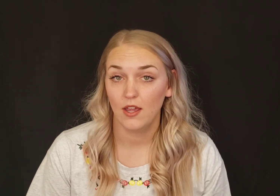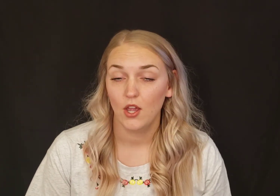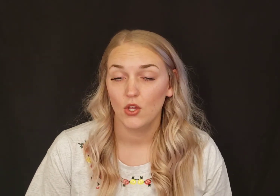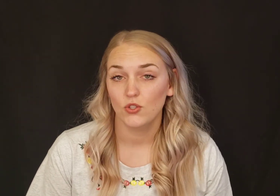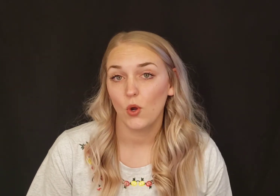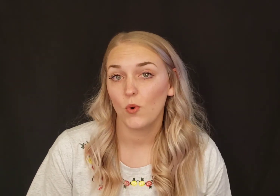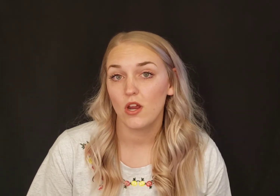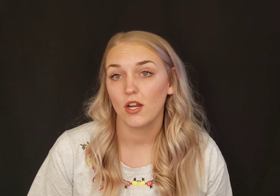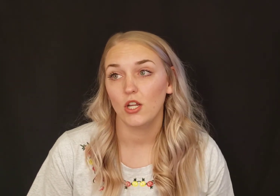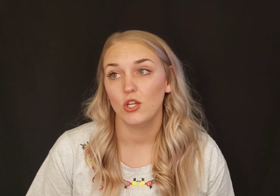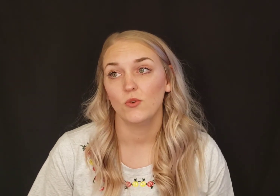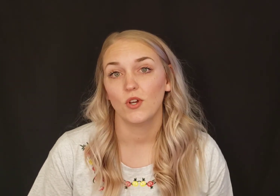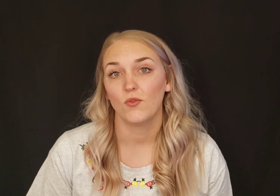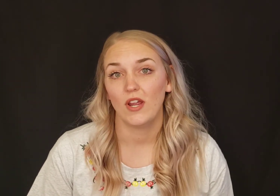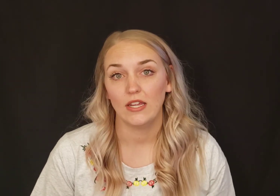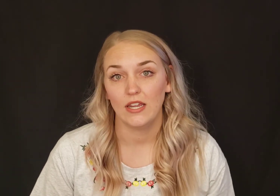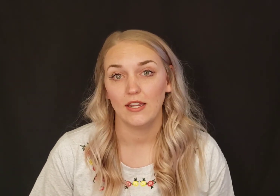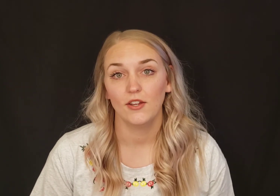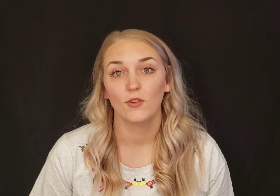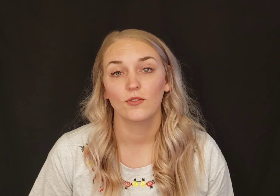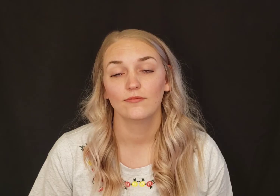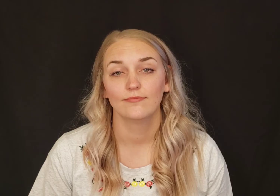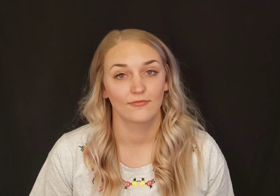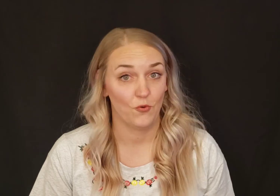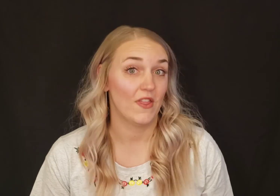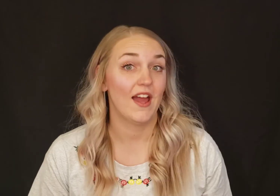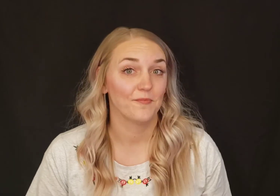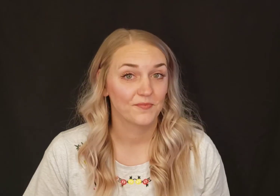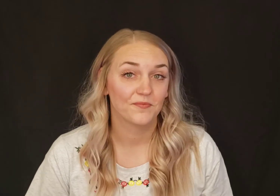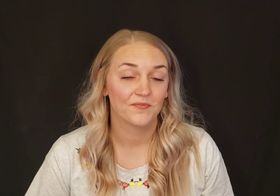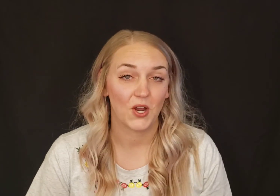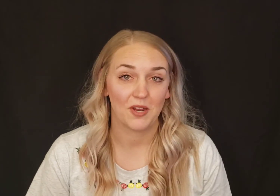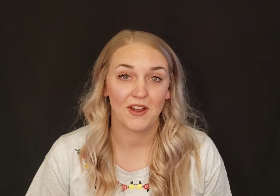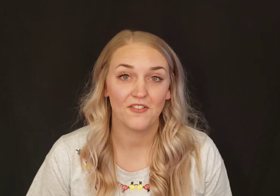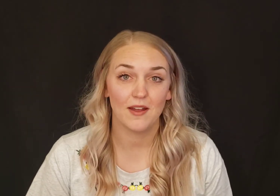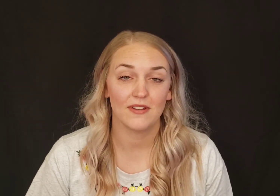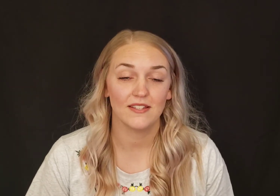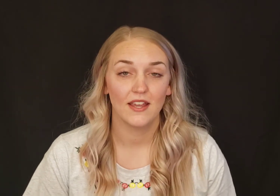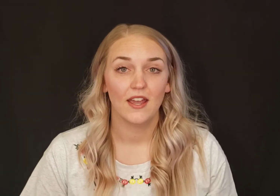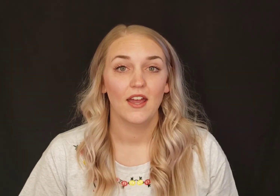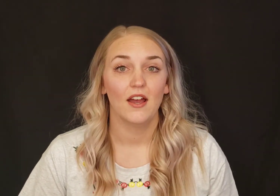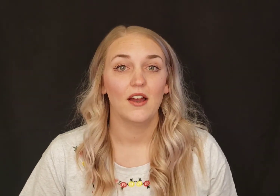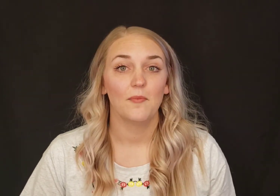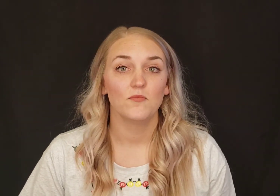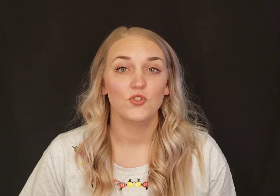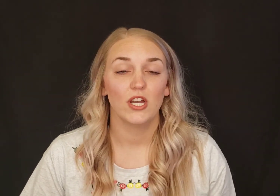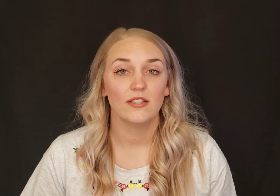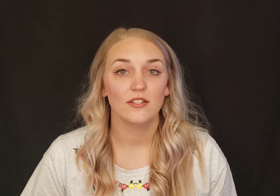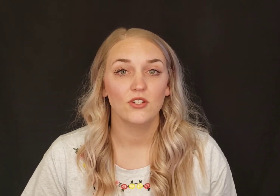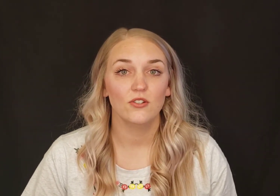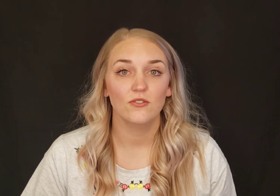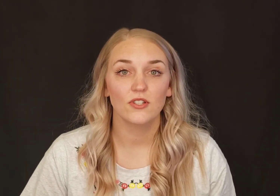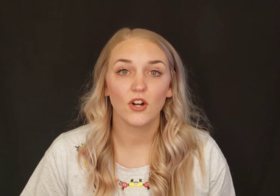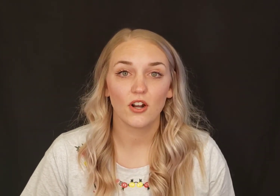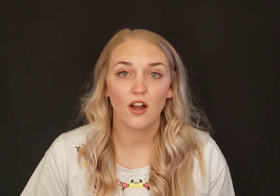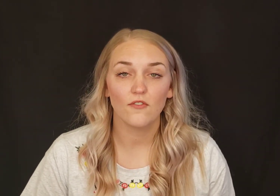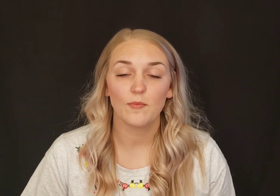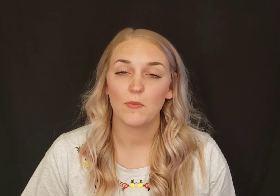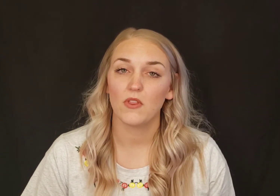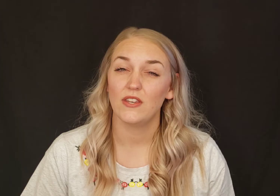So we are going to use our ranking for that, talking about our families. Just to start off, remember the